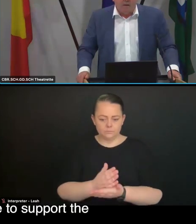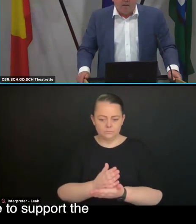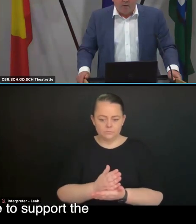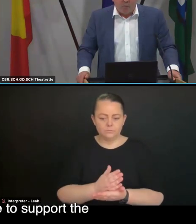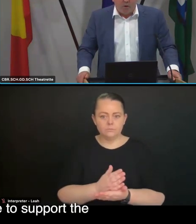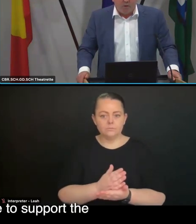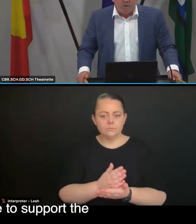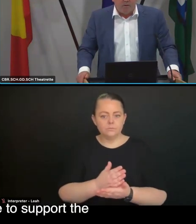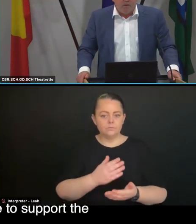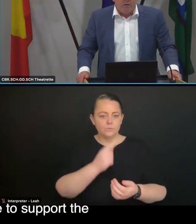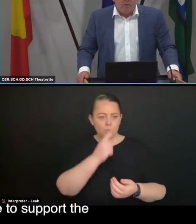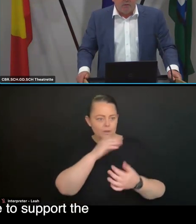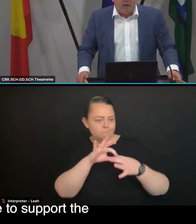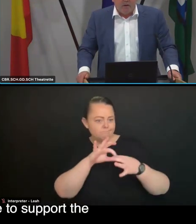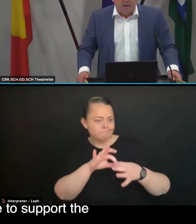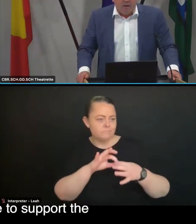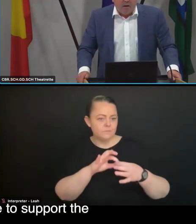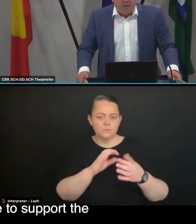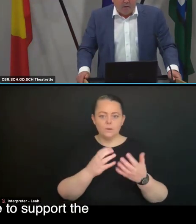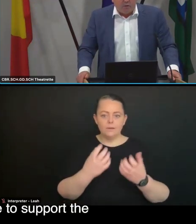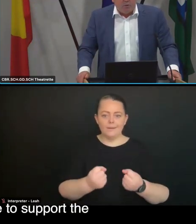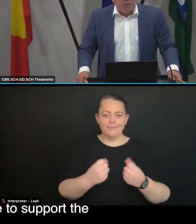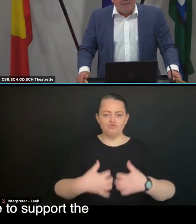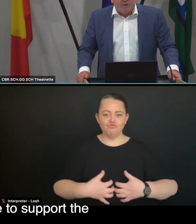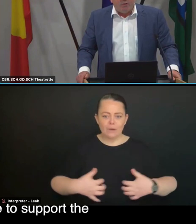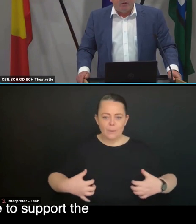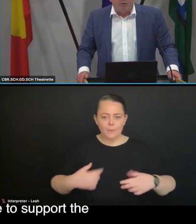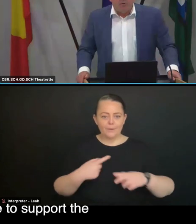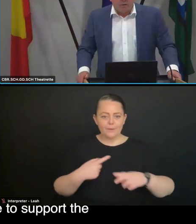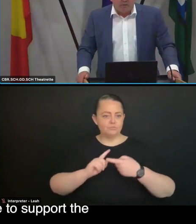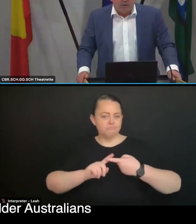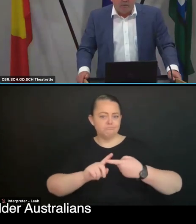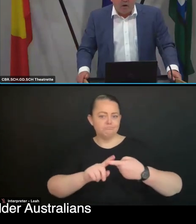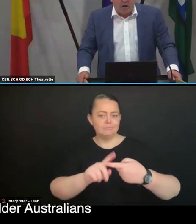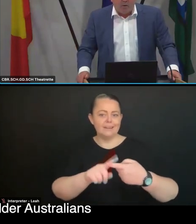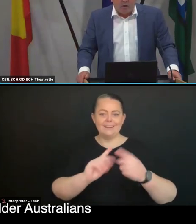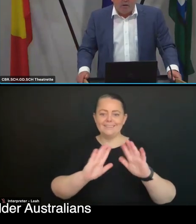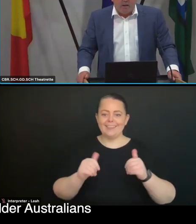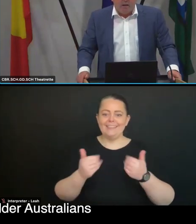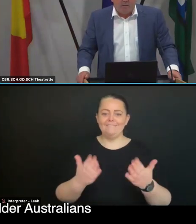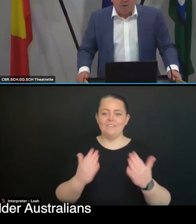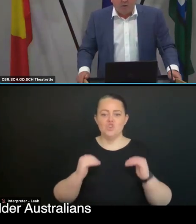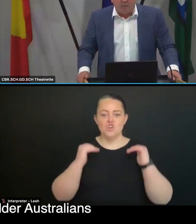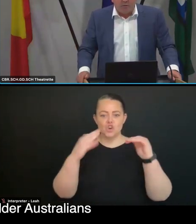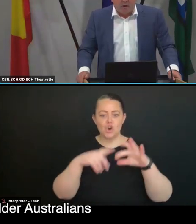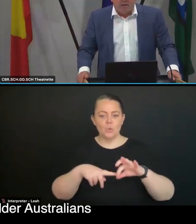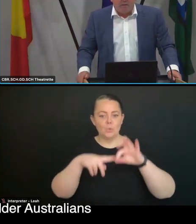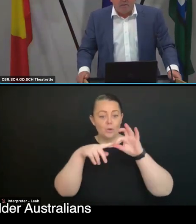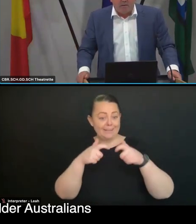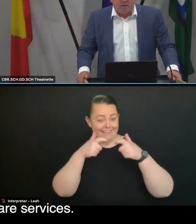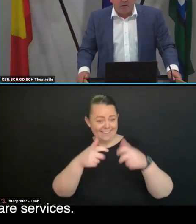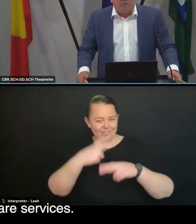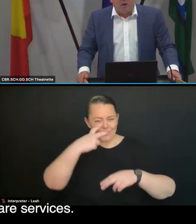provide a framework to continue to deliver, to continue to support the delivery of high quality care to older